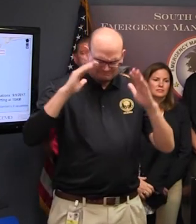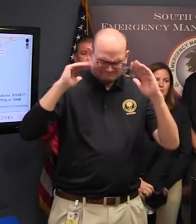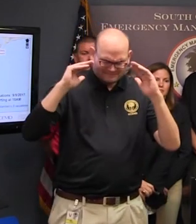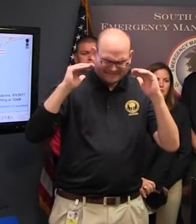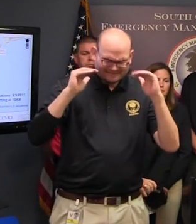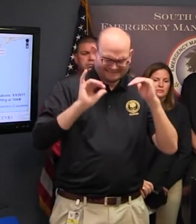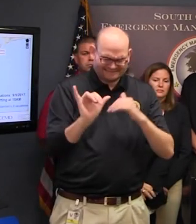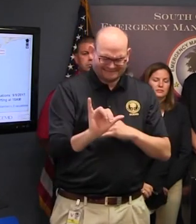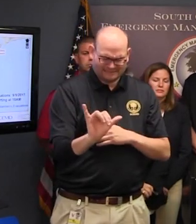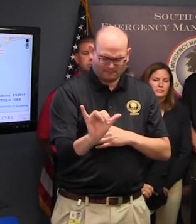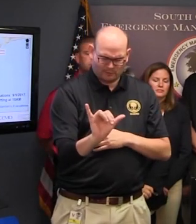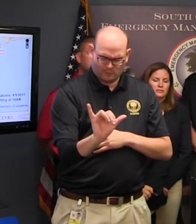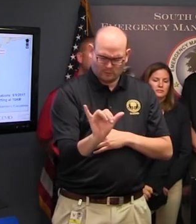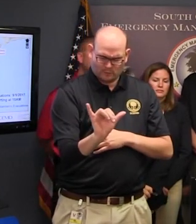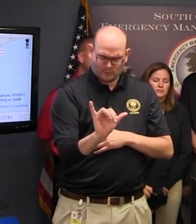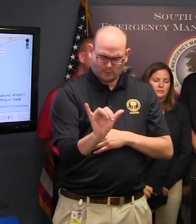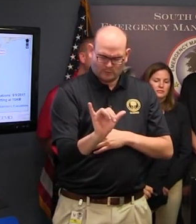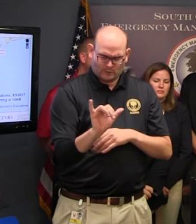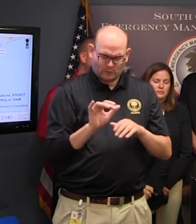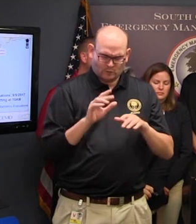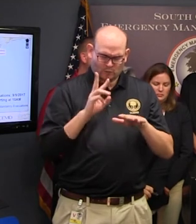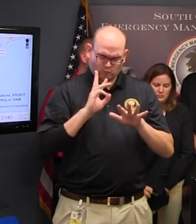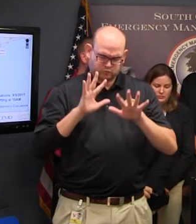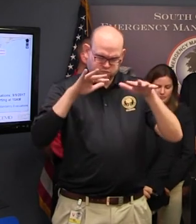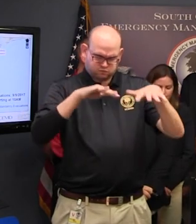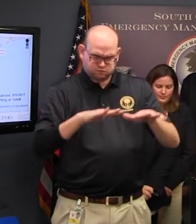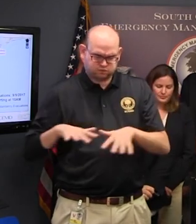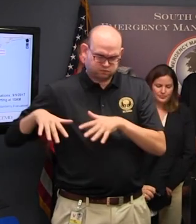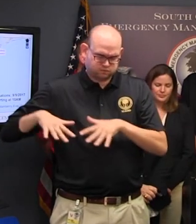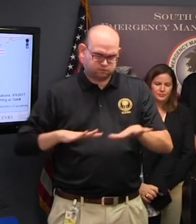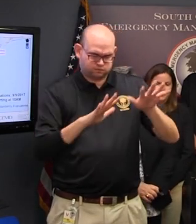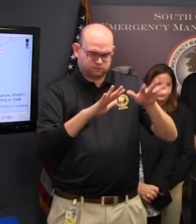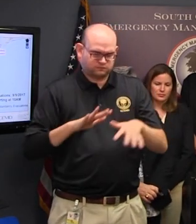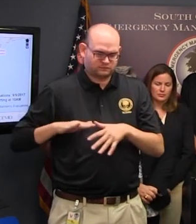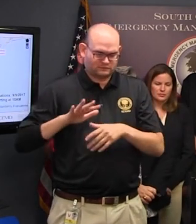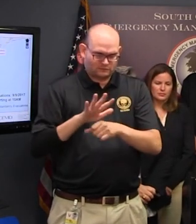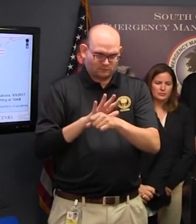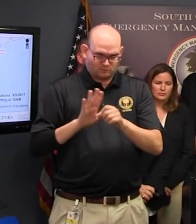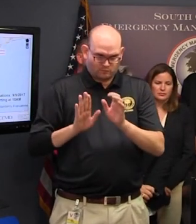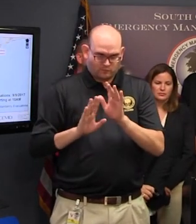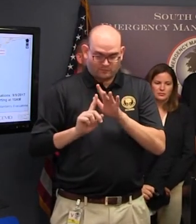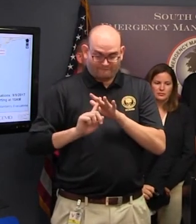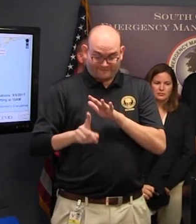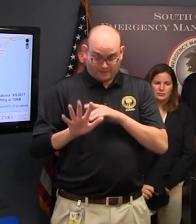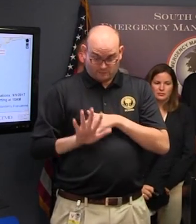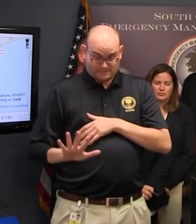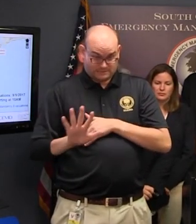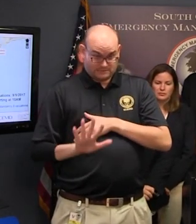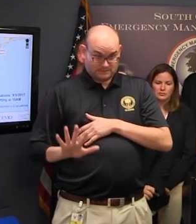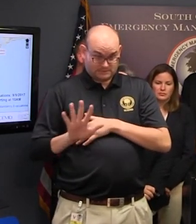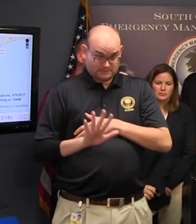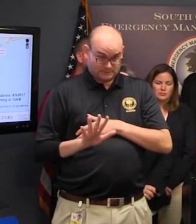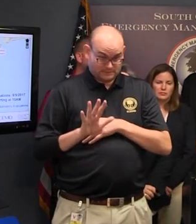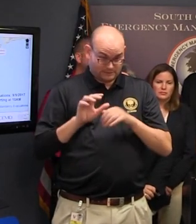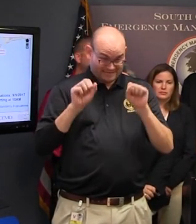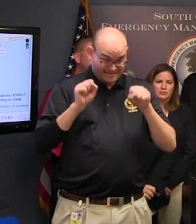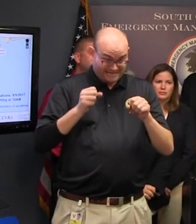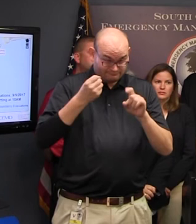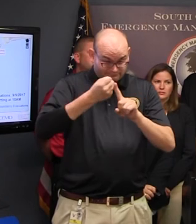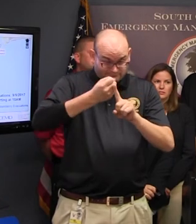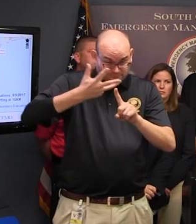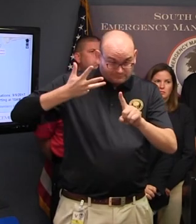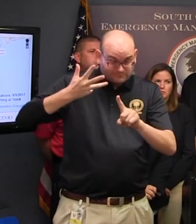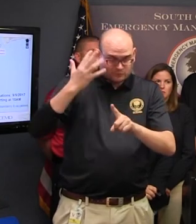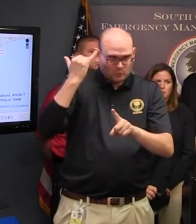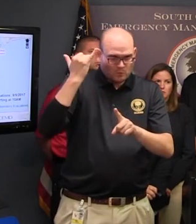Isle of Palms and other areas As some of the areas that are being evacuated Can you just explain the rationale for evacuating those areas